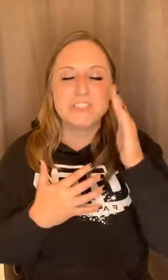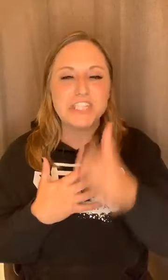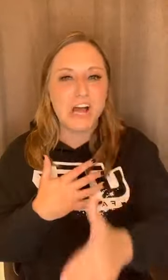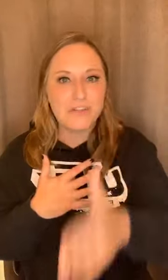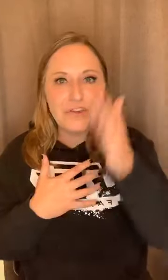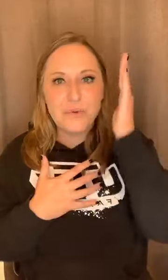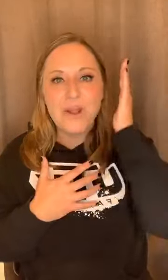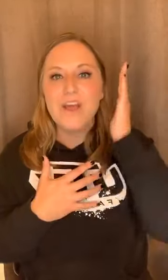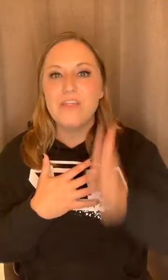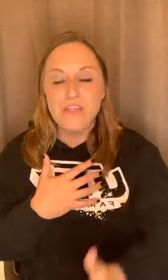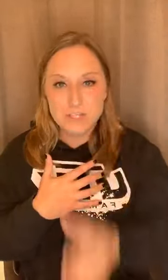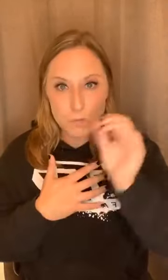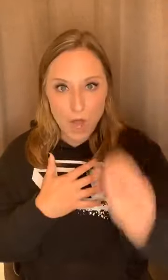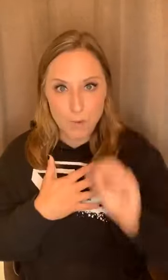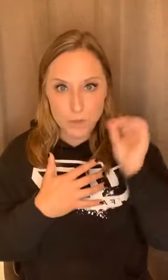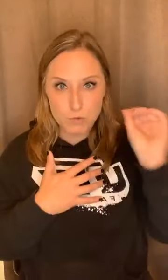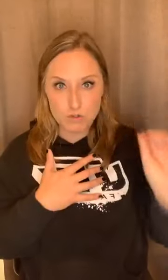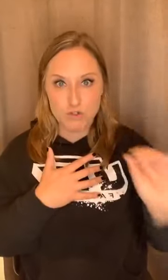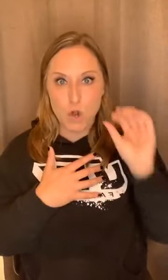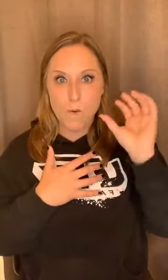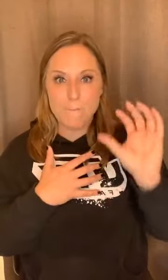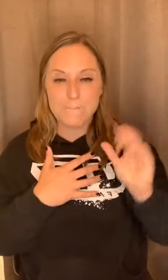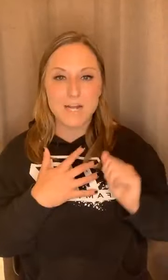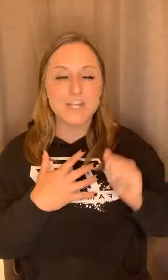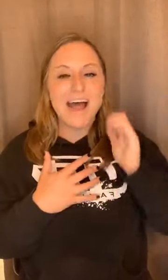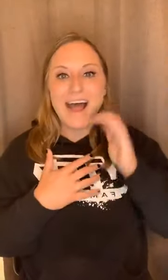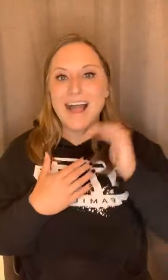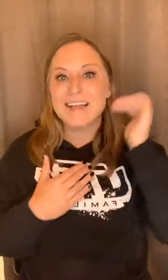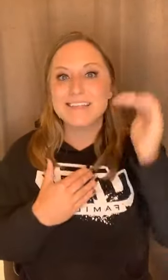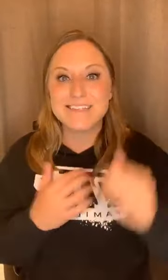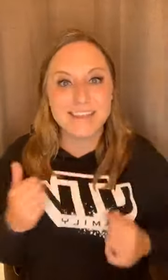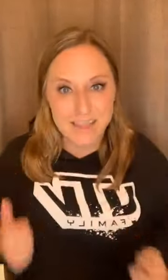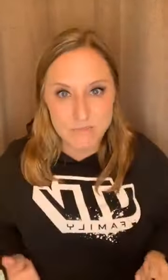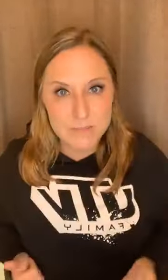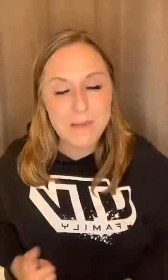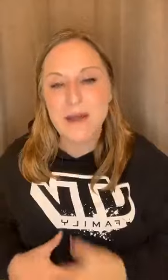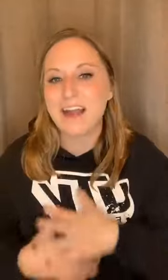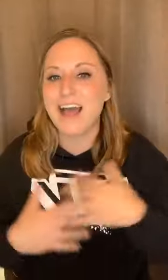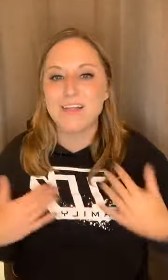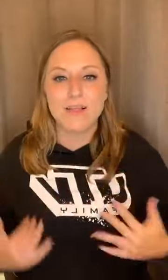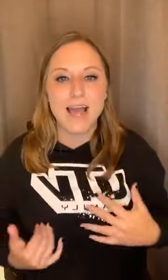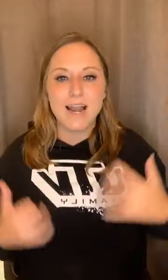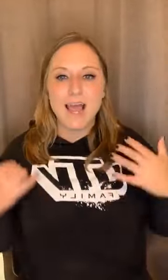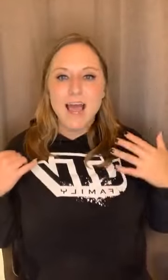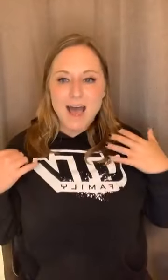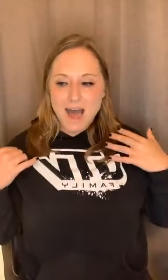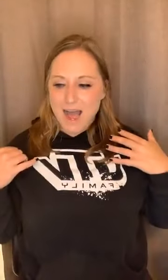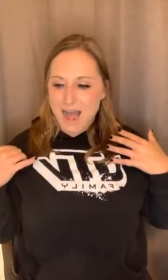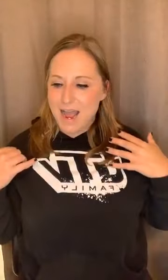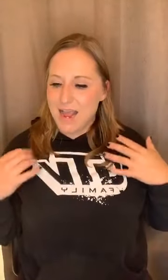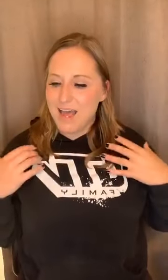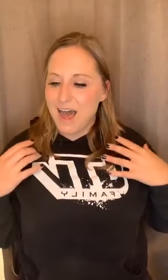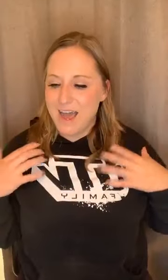telling you, this will help you so much. I send love to my body. I look at it. I, I,